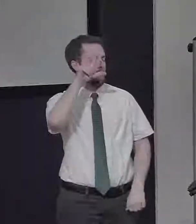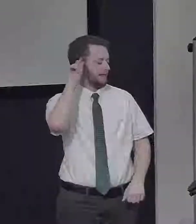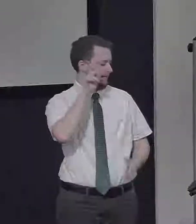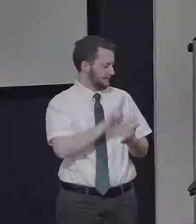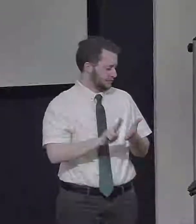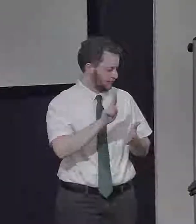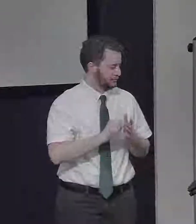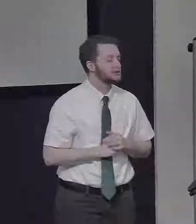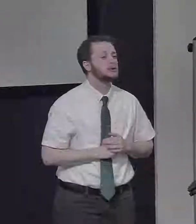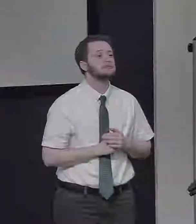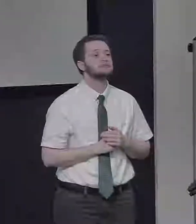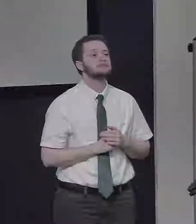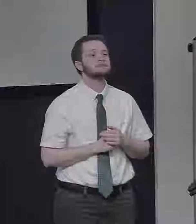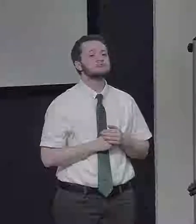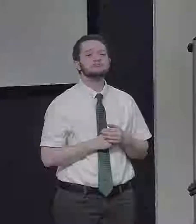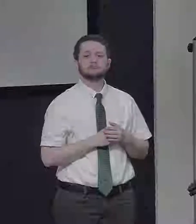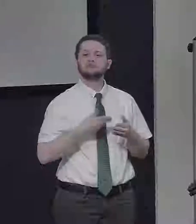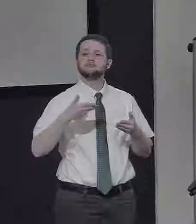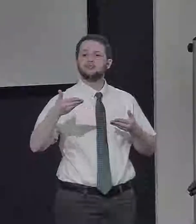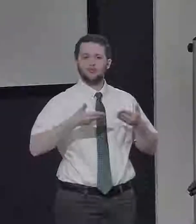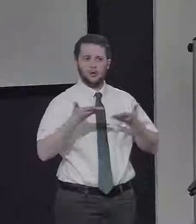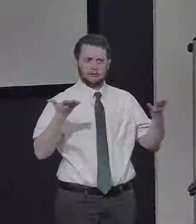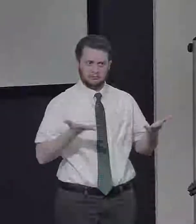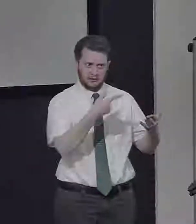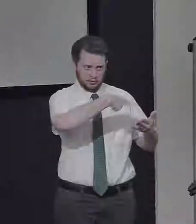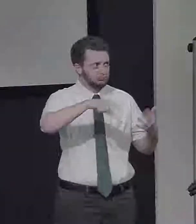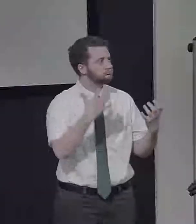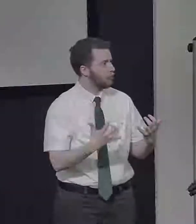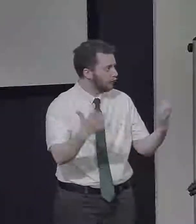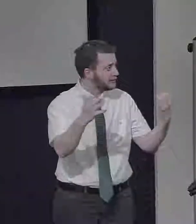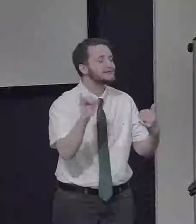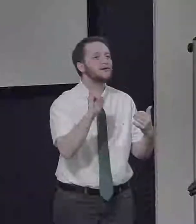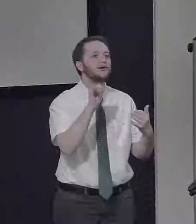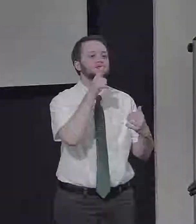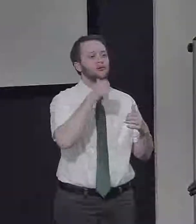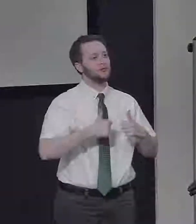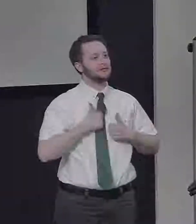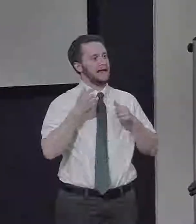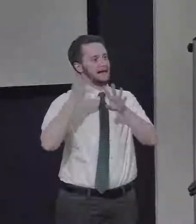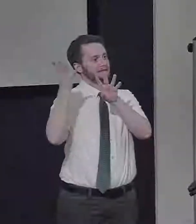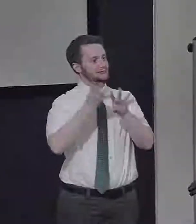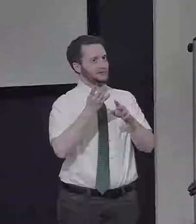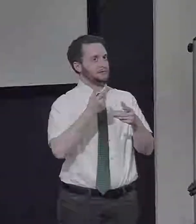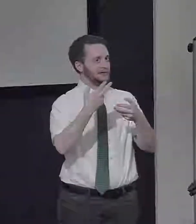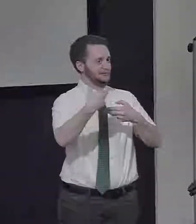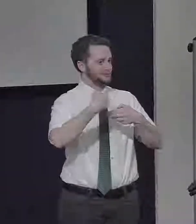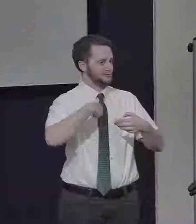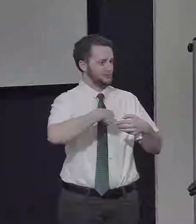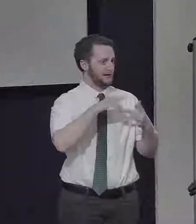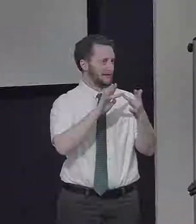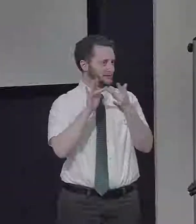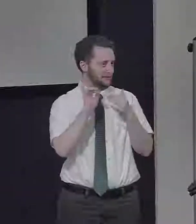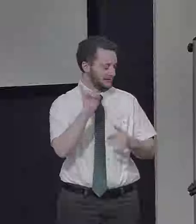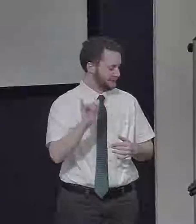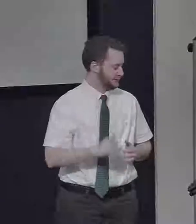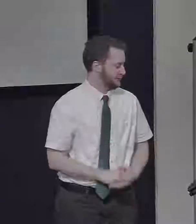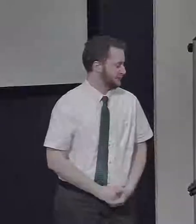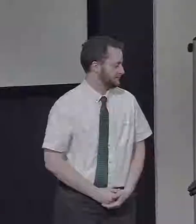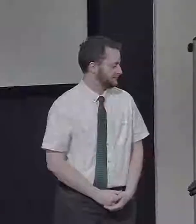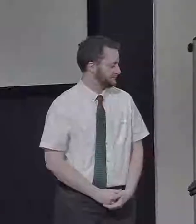series hosted by Gallaudet University. Welcome to those here in the auditorium and to those live streaming from across the country.